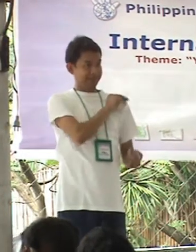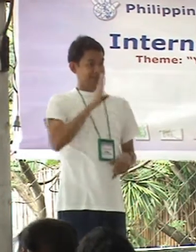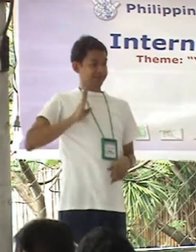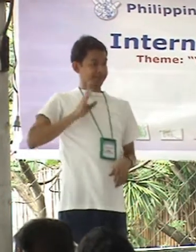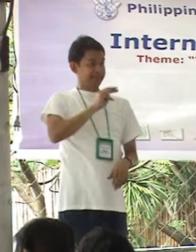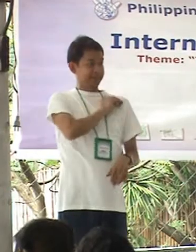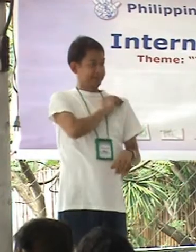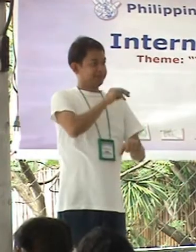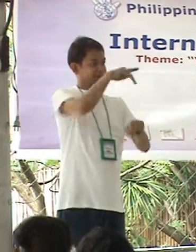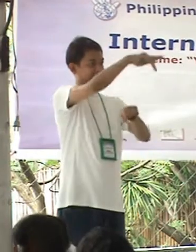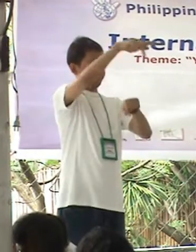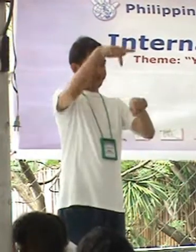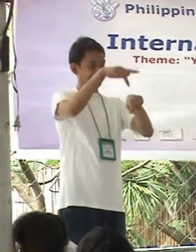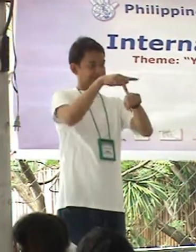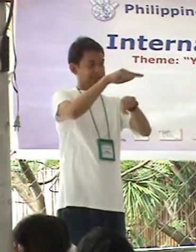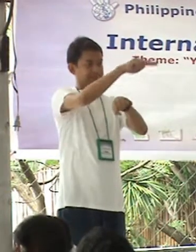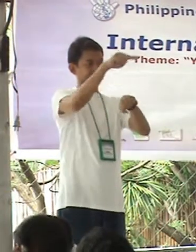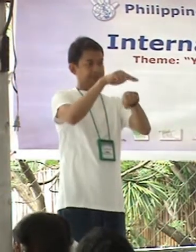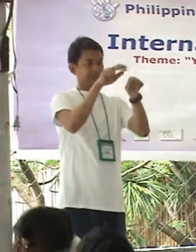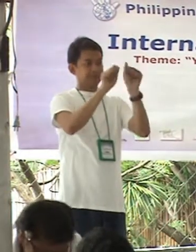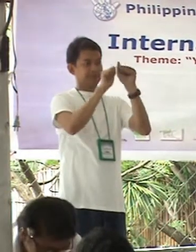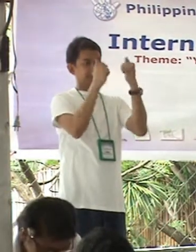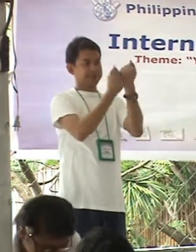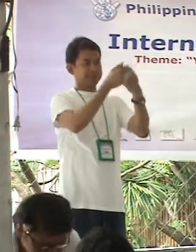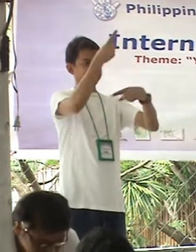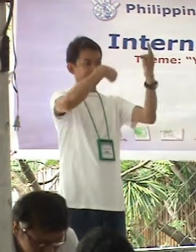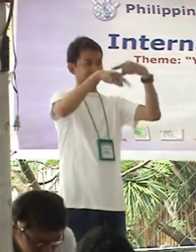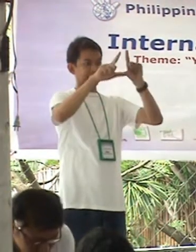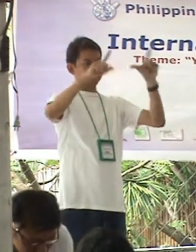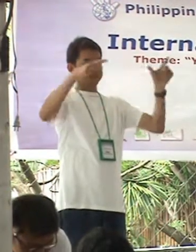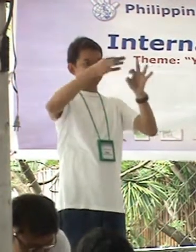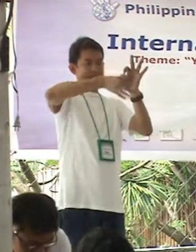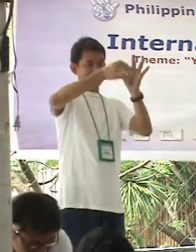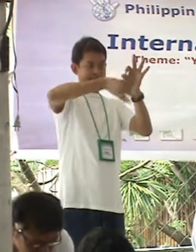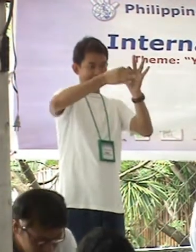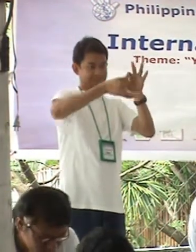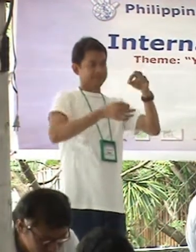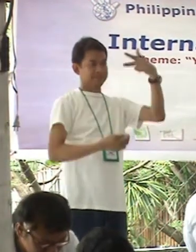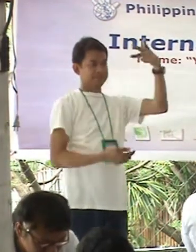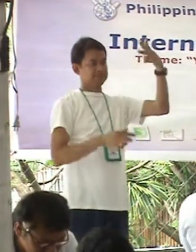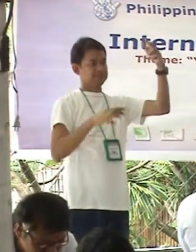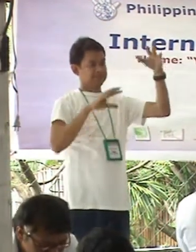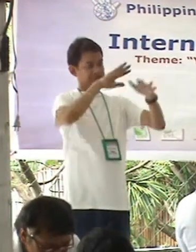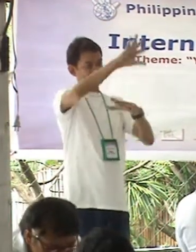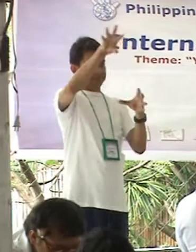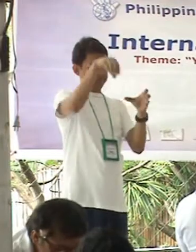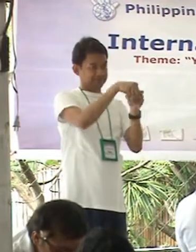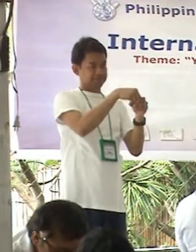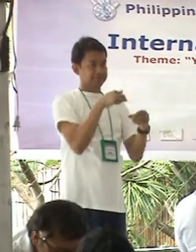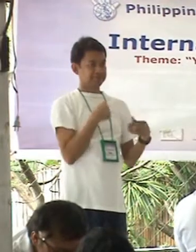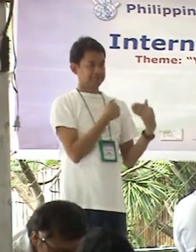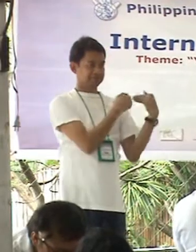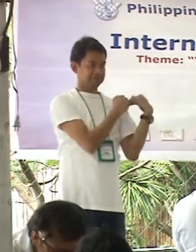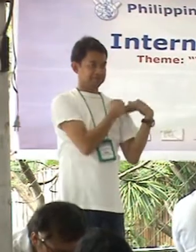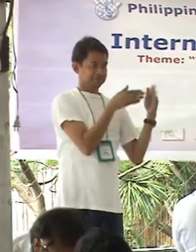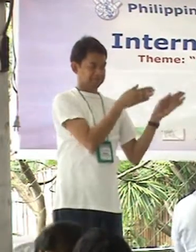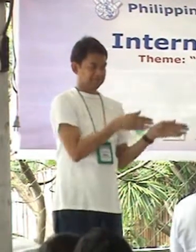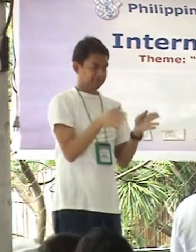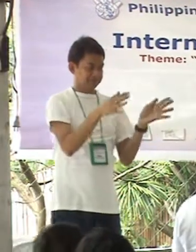And I'm also a board member of the Philippine National Association of the Sign Language. So itong tatlong to,